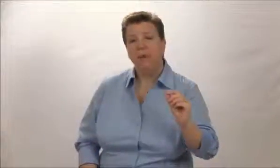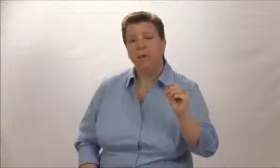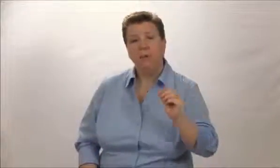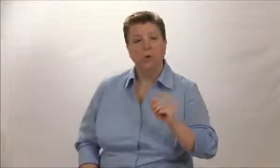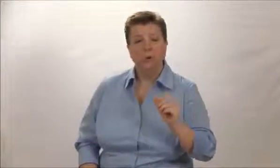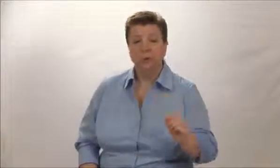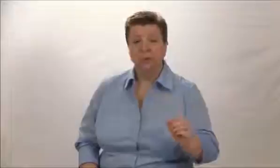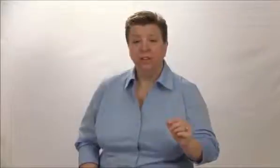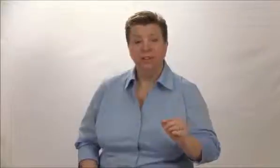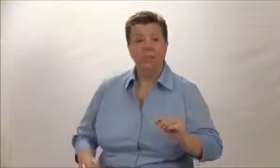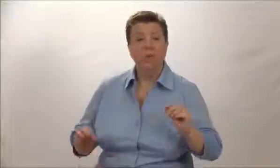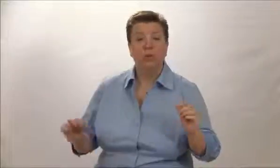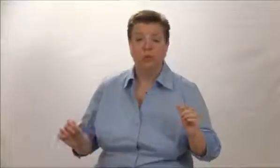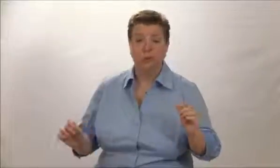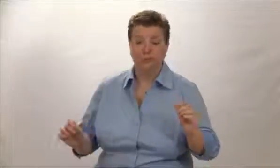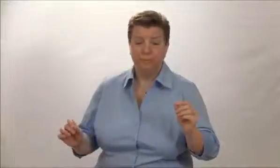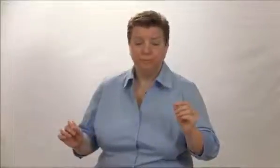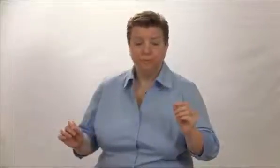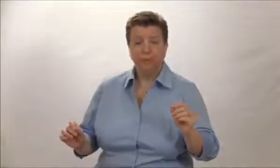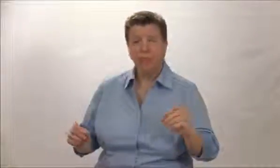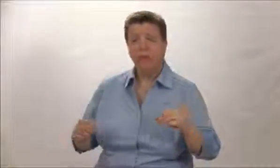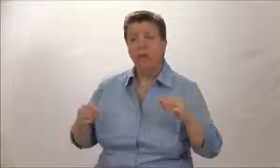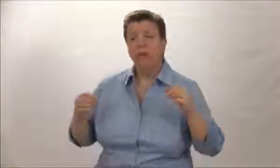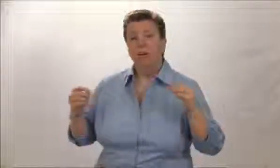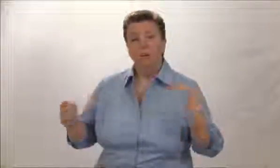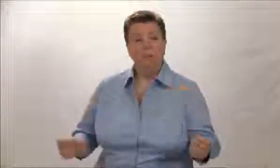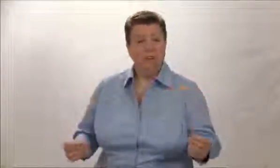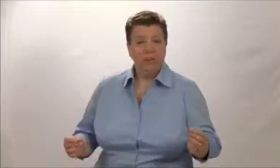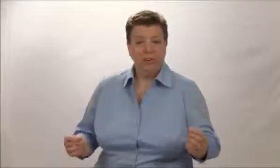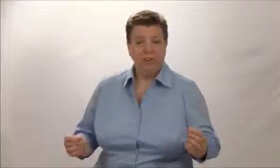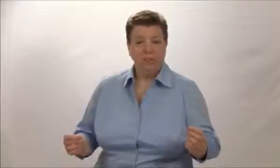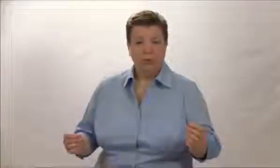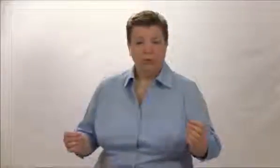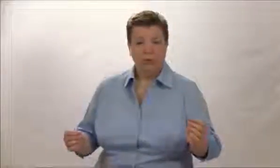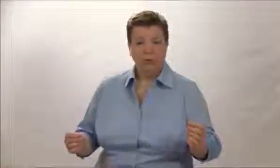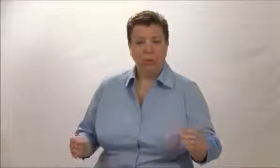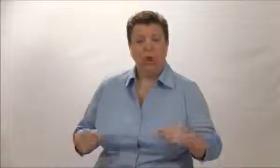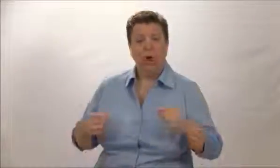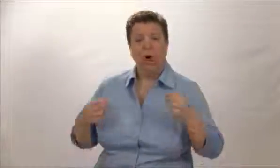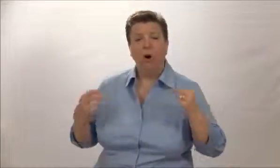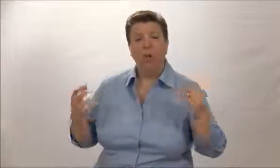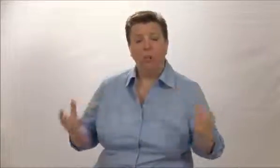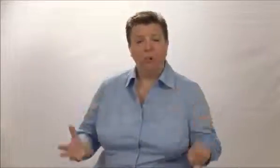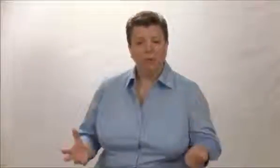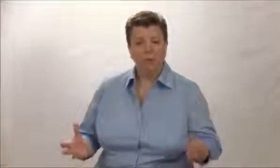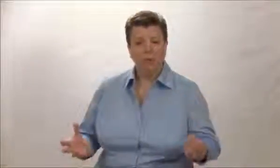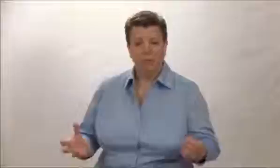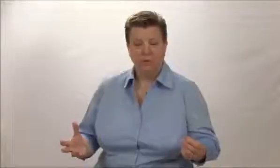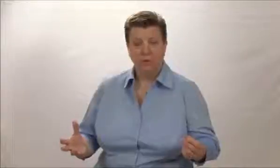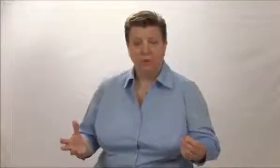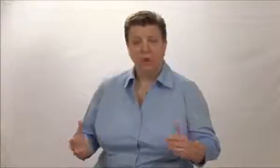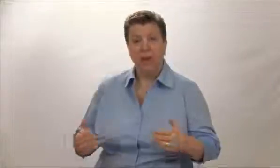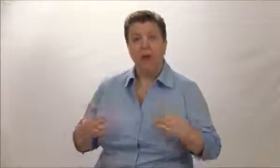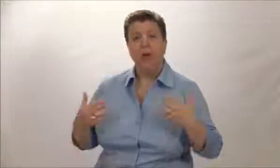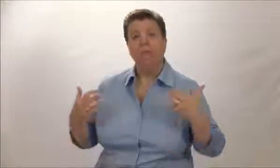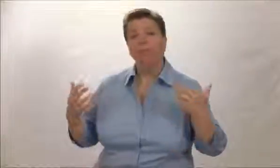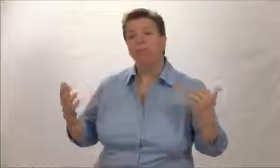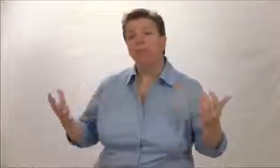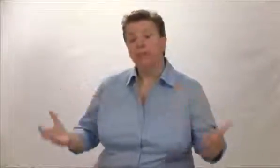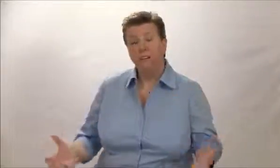with your list. It's critical. Do they know, like, and trust you? Are they purchasing from you? How often are they